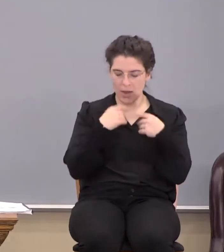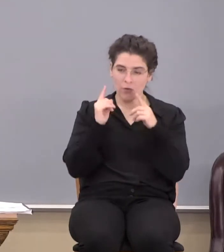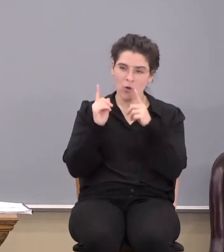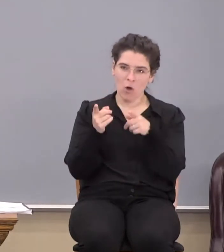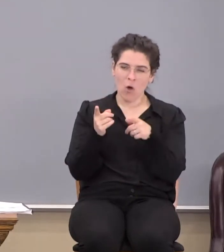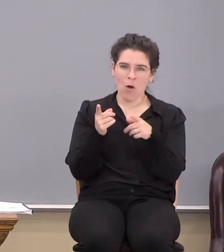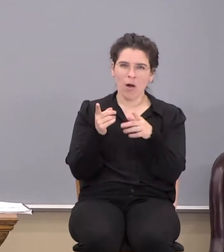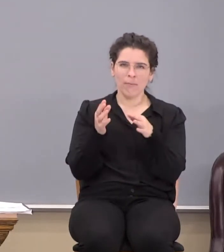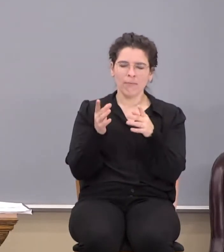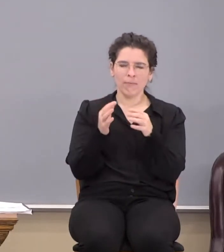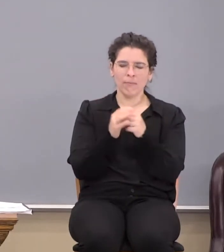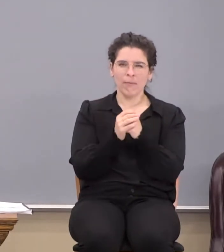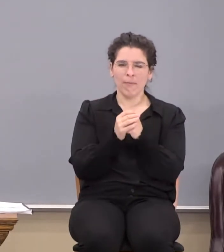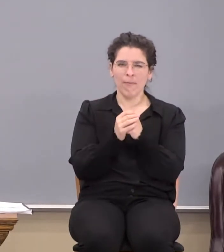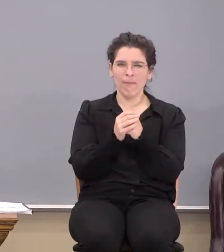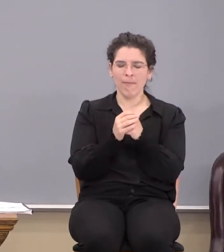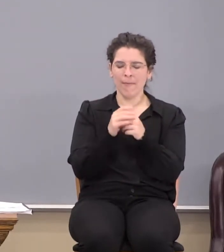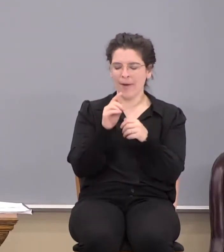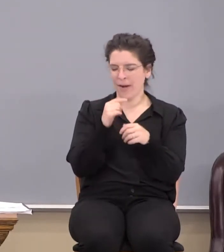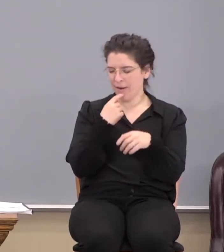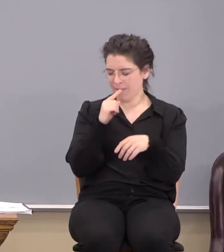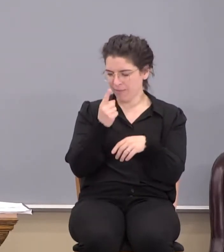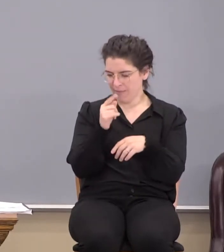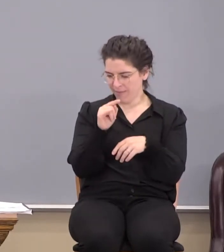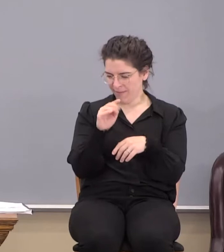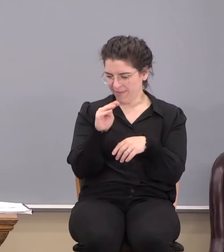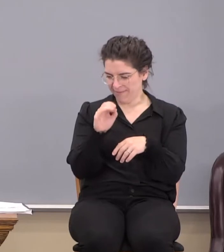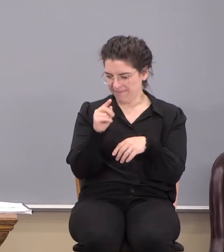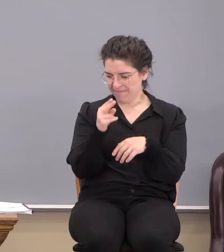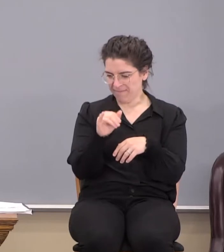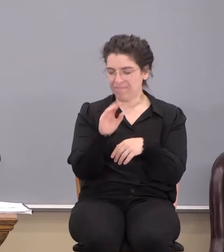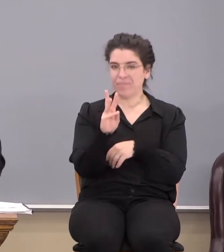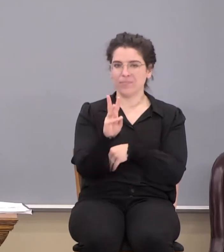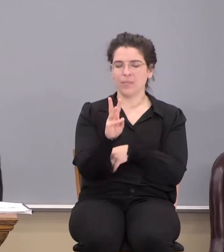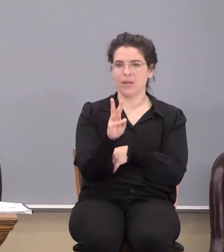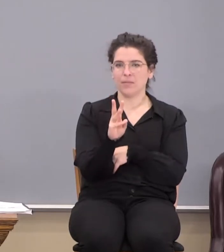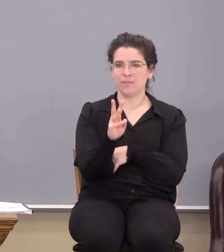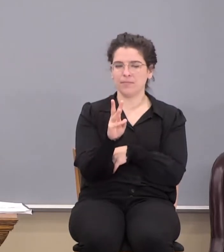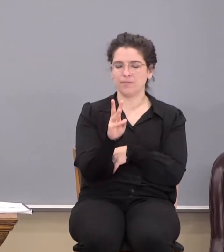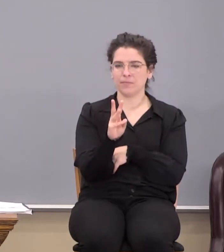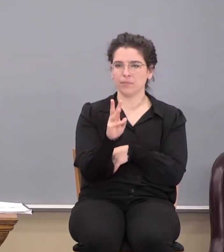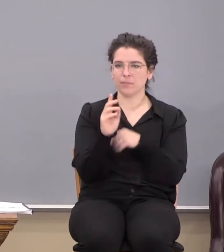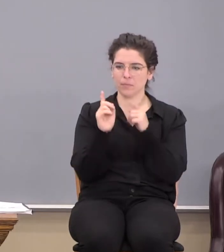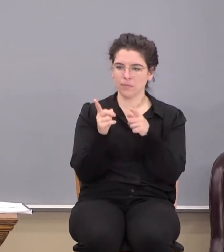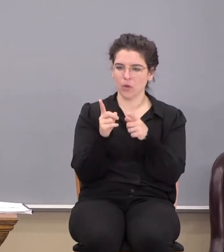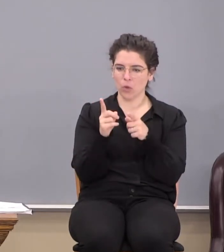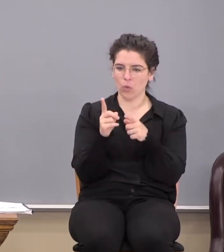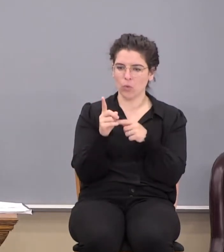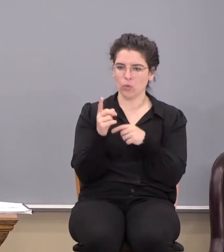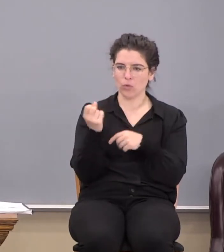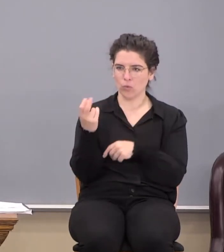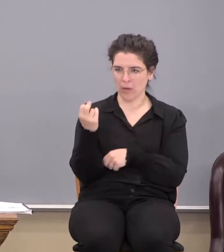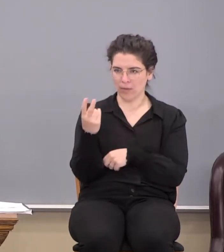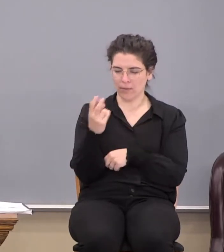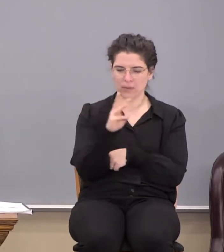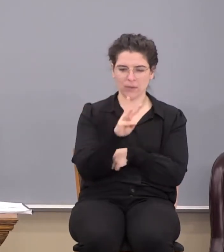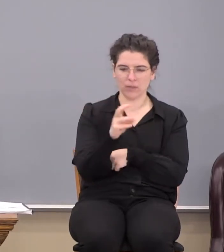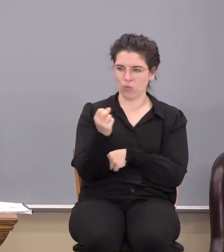over to, did I say 1 Timothy 6? 1 Timothy 6. Look at verse 12.